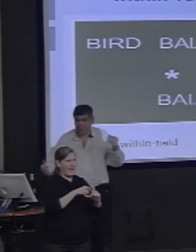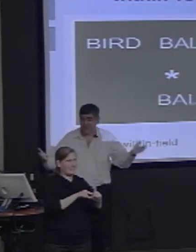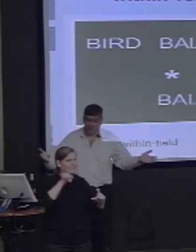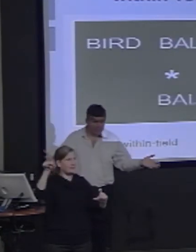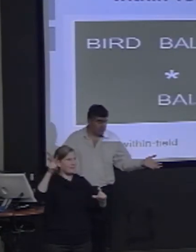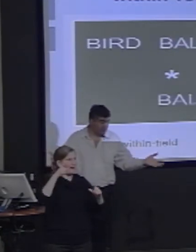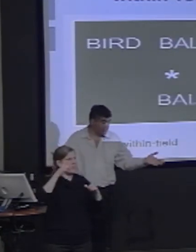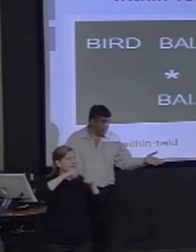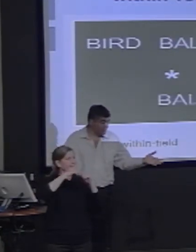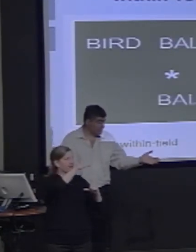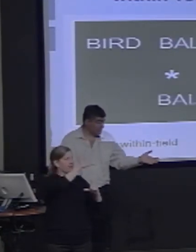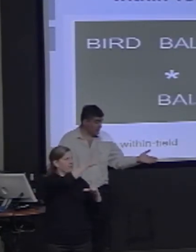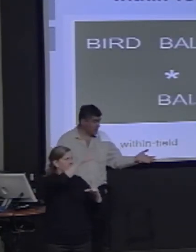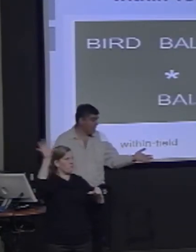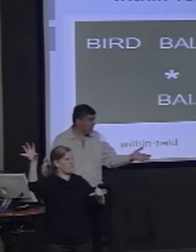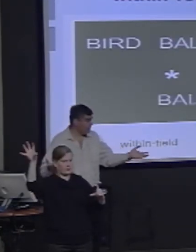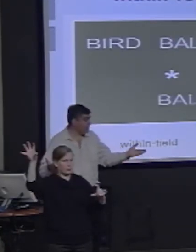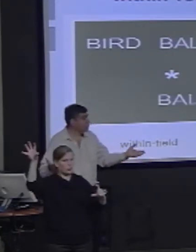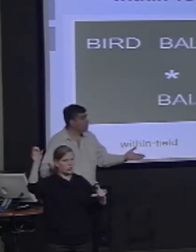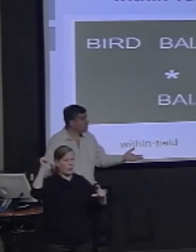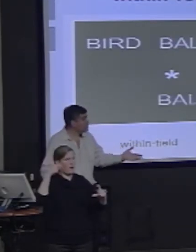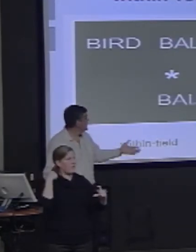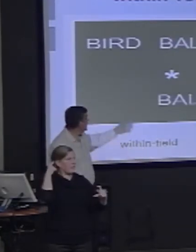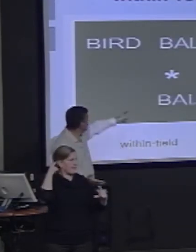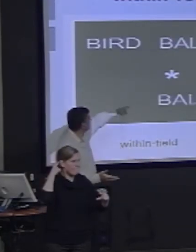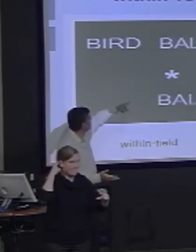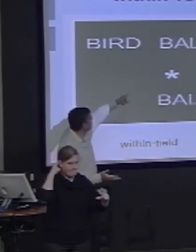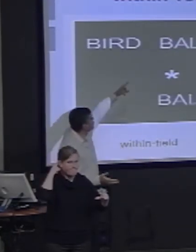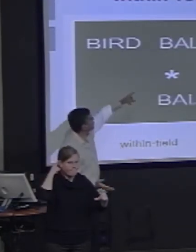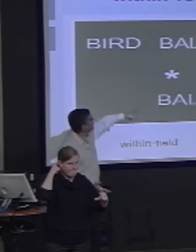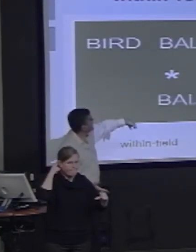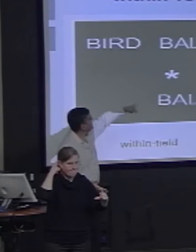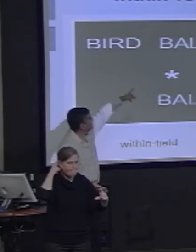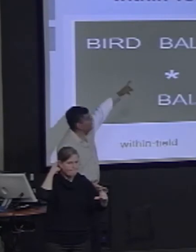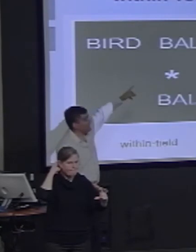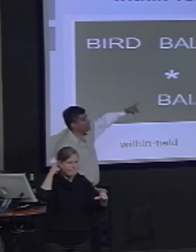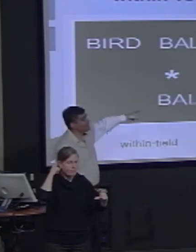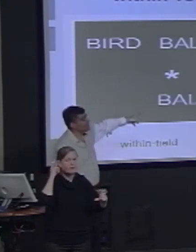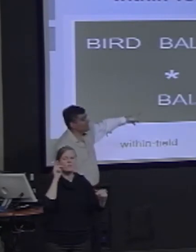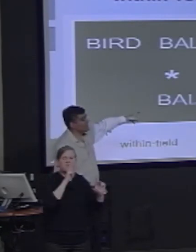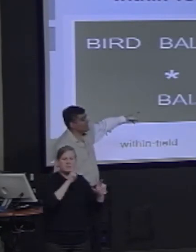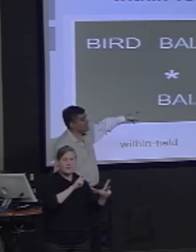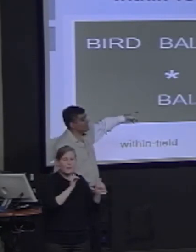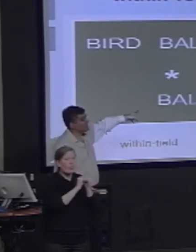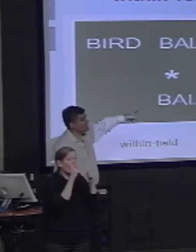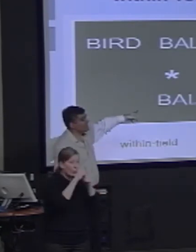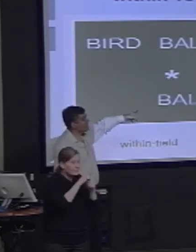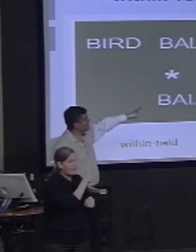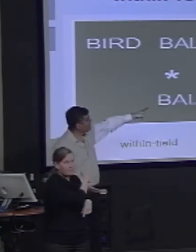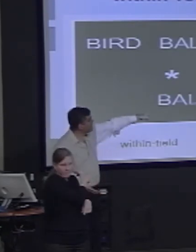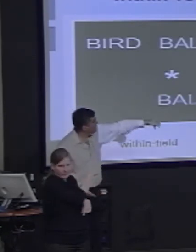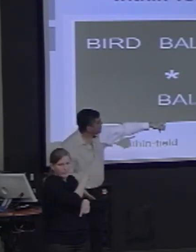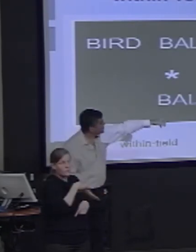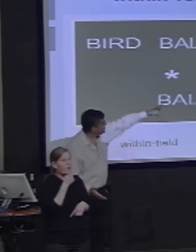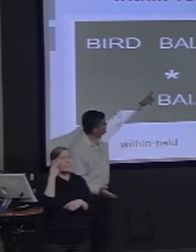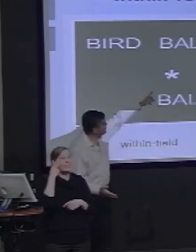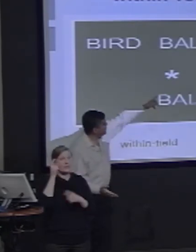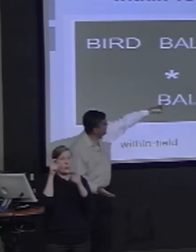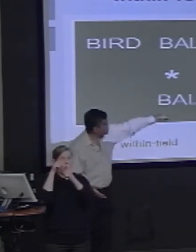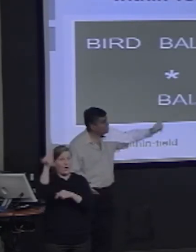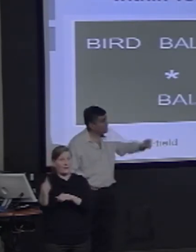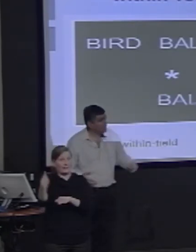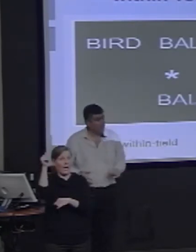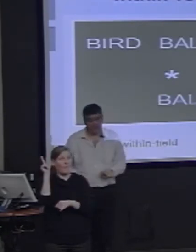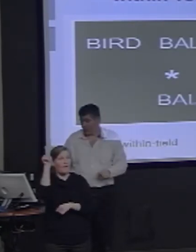you can do the same experiment with words. Here the word matches and it stays in the same field versus